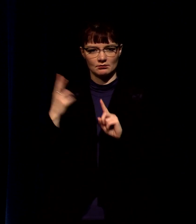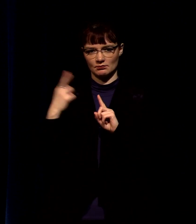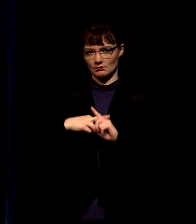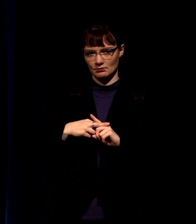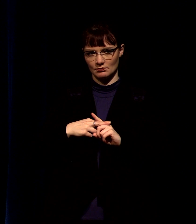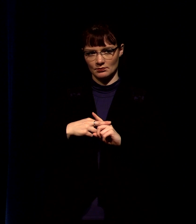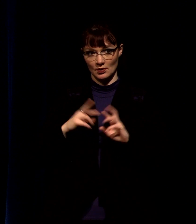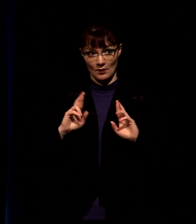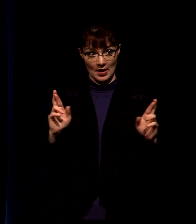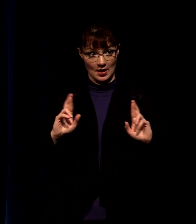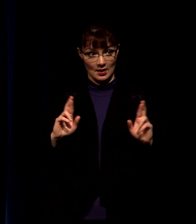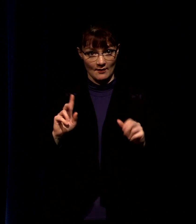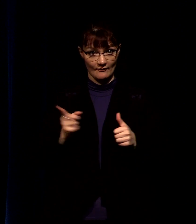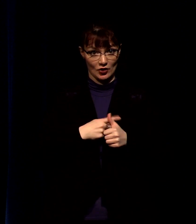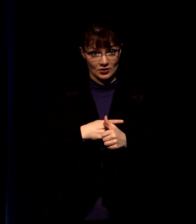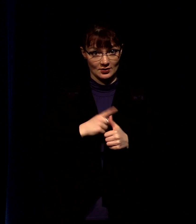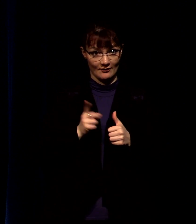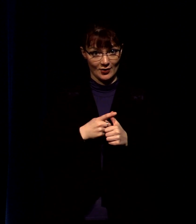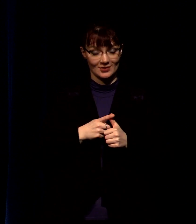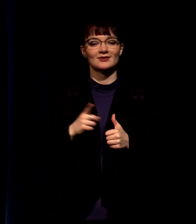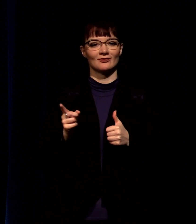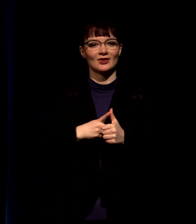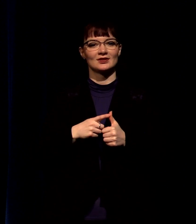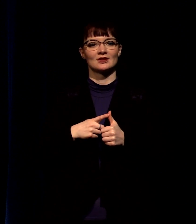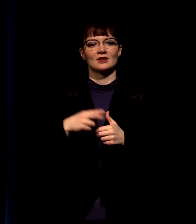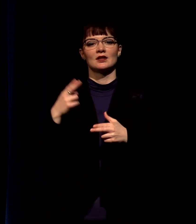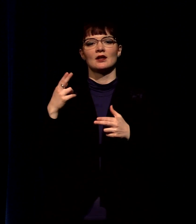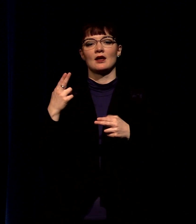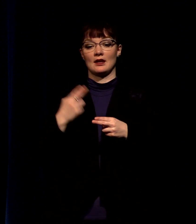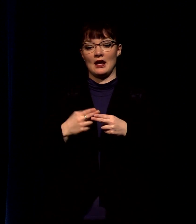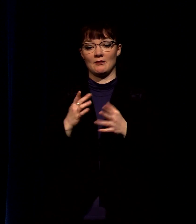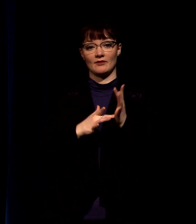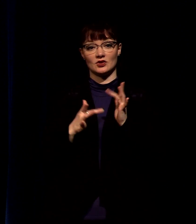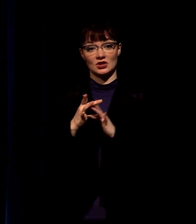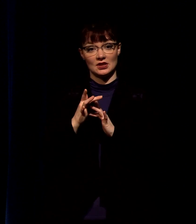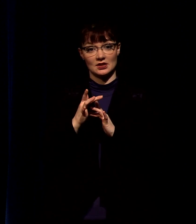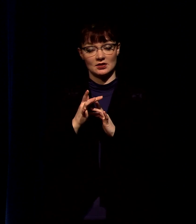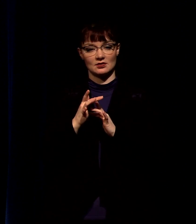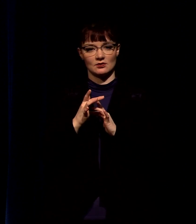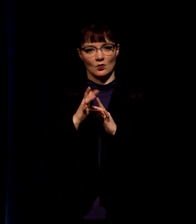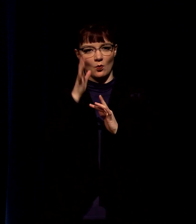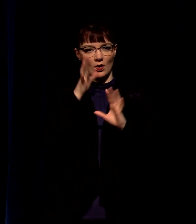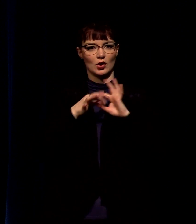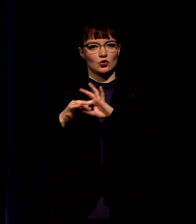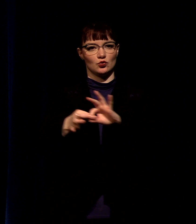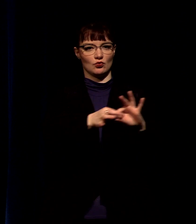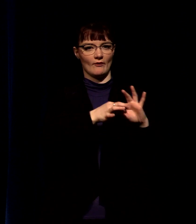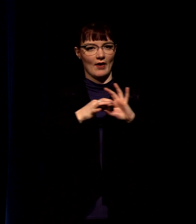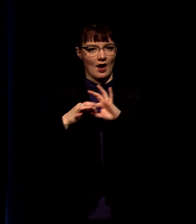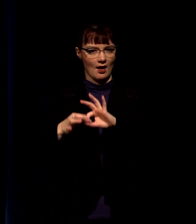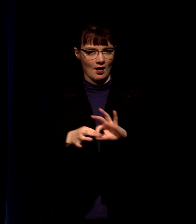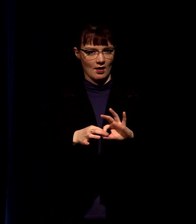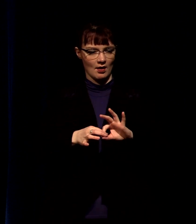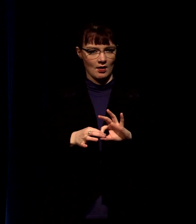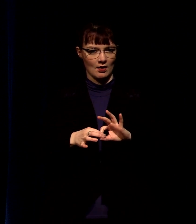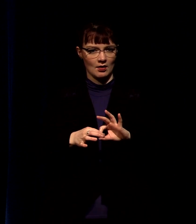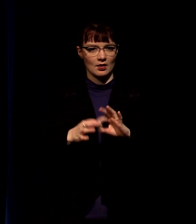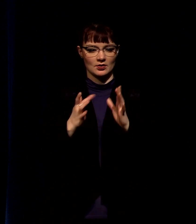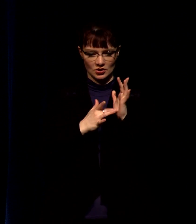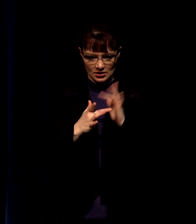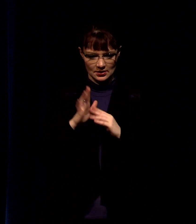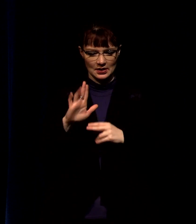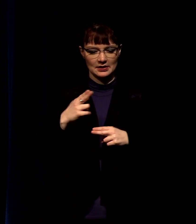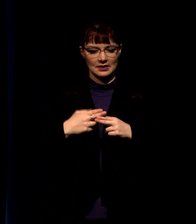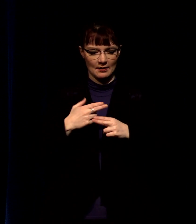one are you with me you ready first one the name of jesus has unifying power don't forget this the name of jesus has